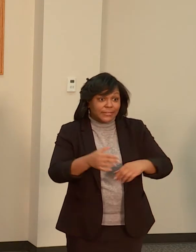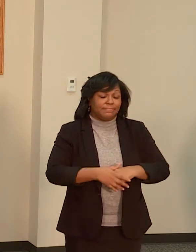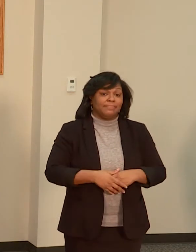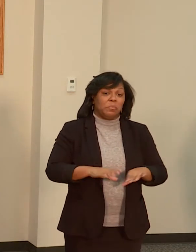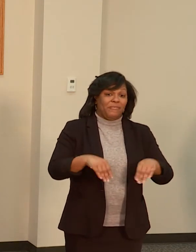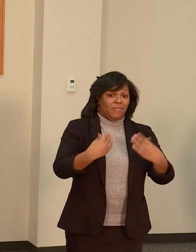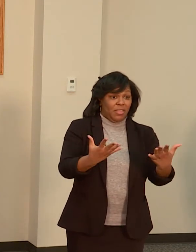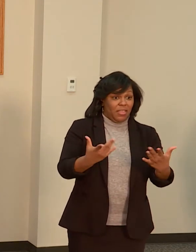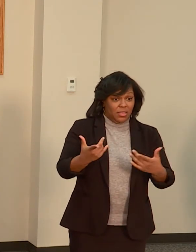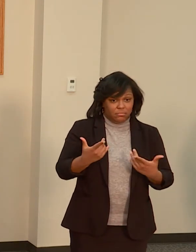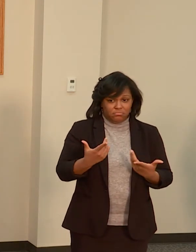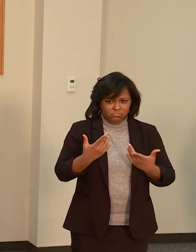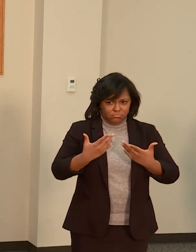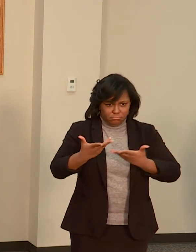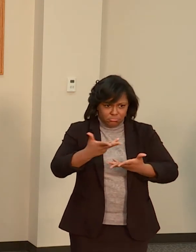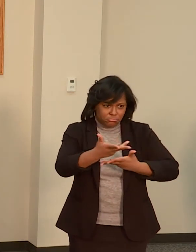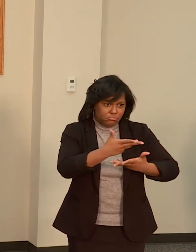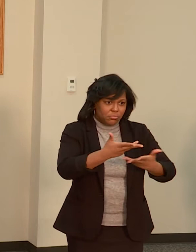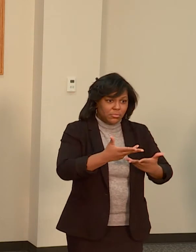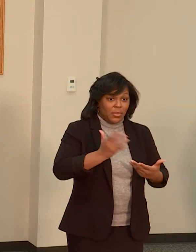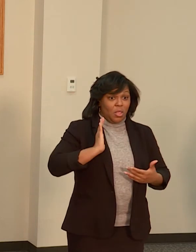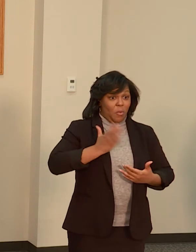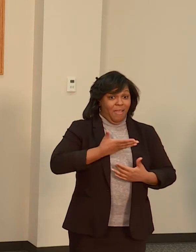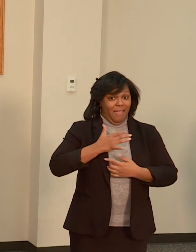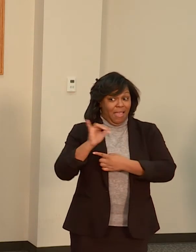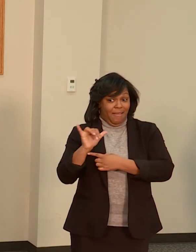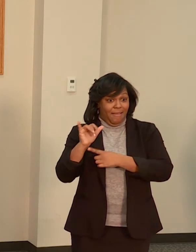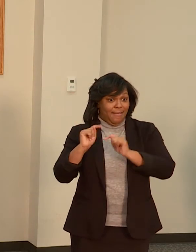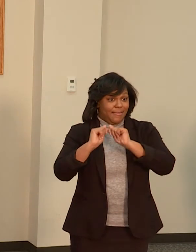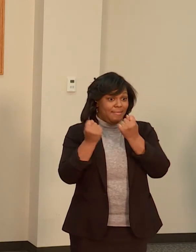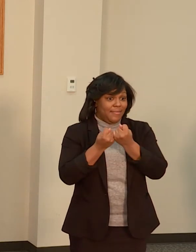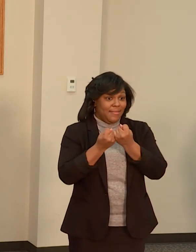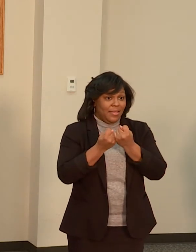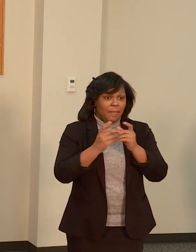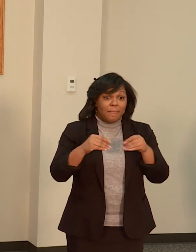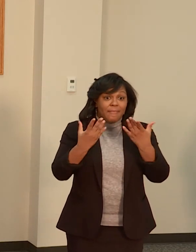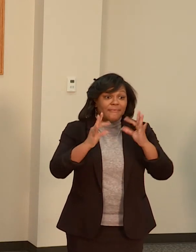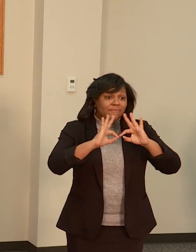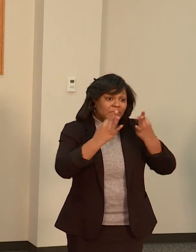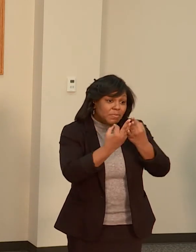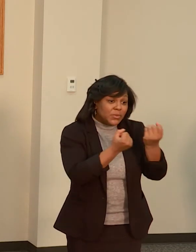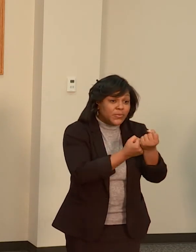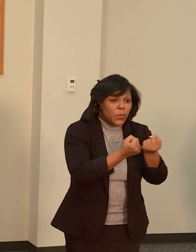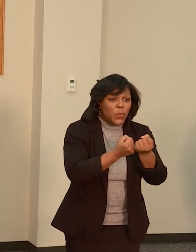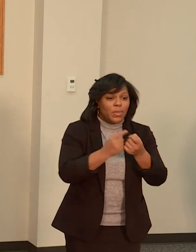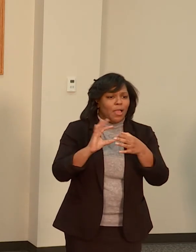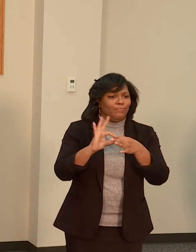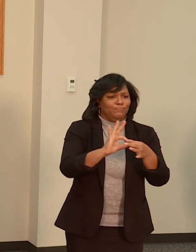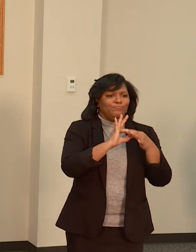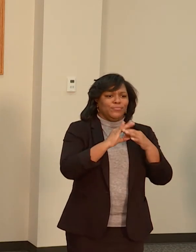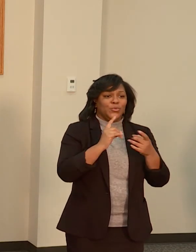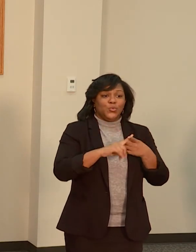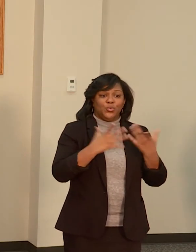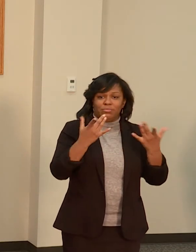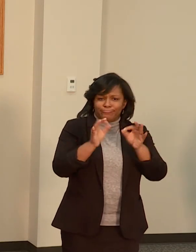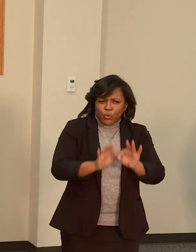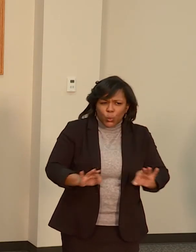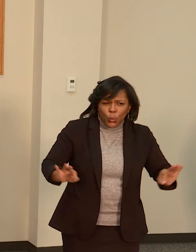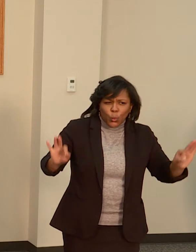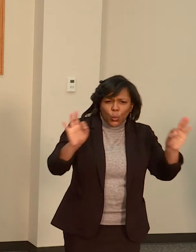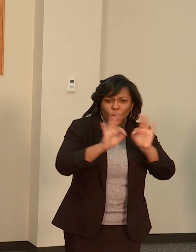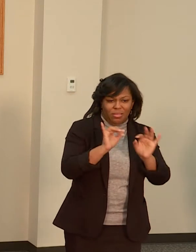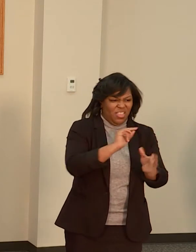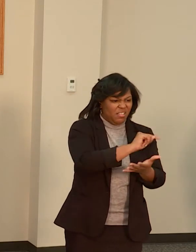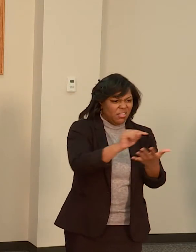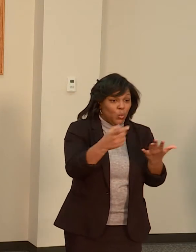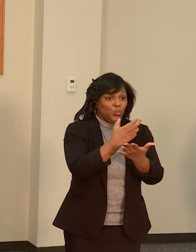family support and connection to critical resources. We have officially launched our employment program, filling a